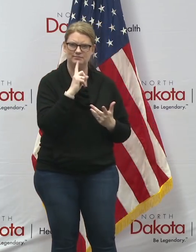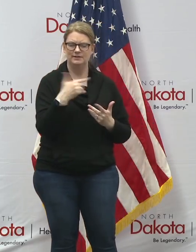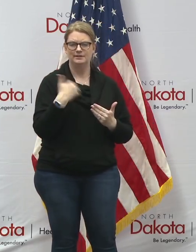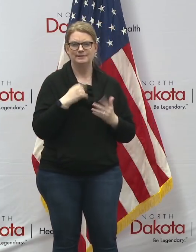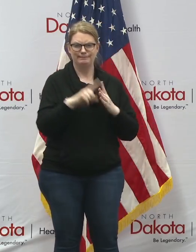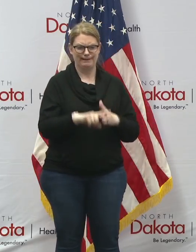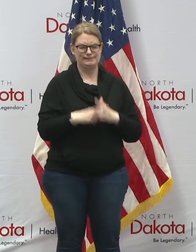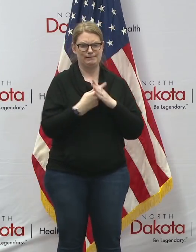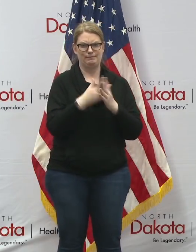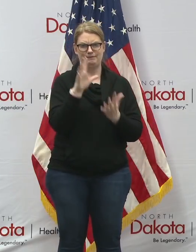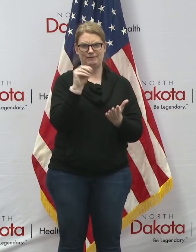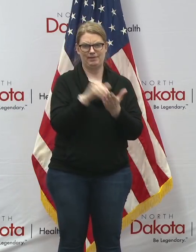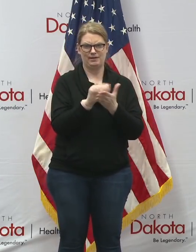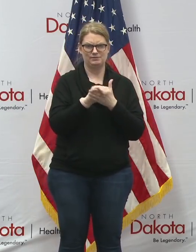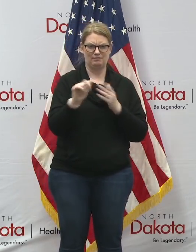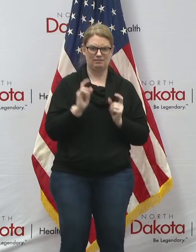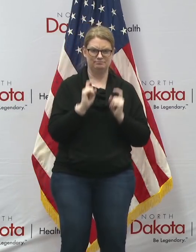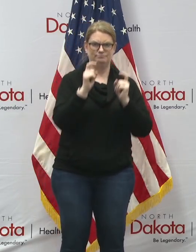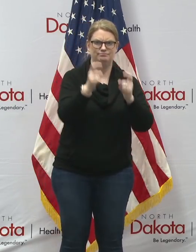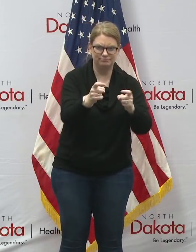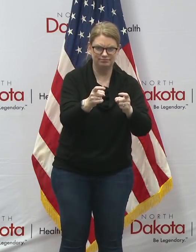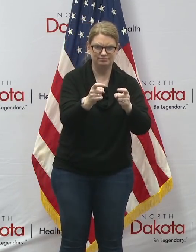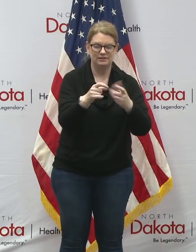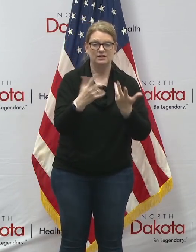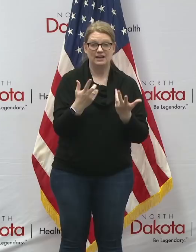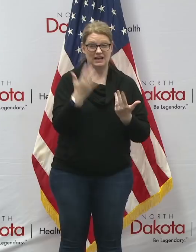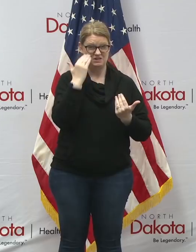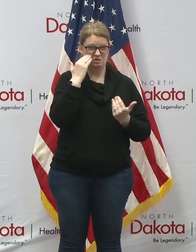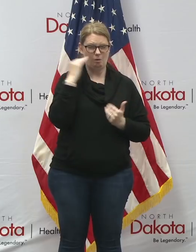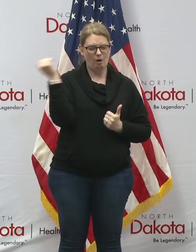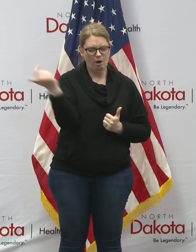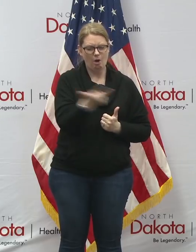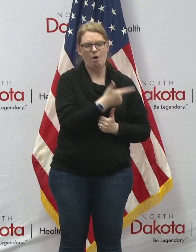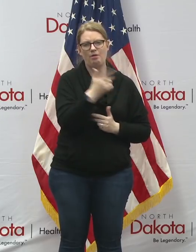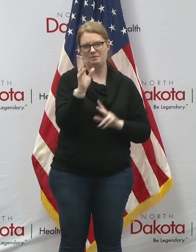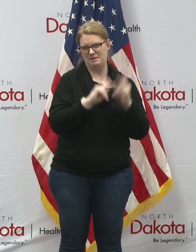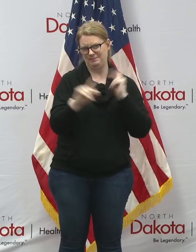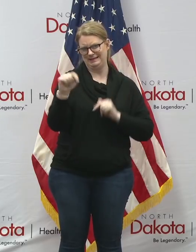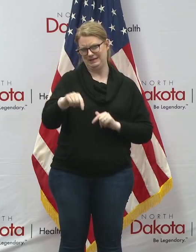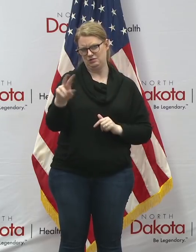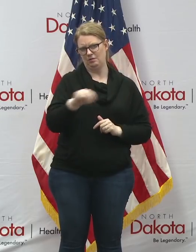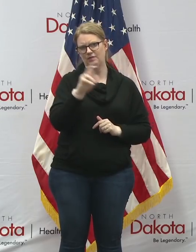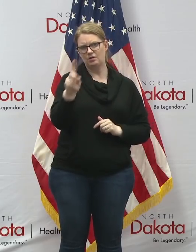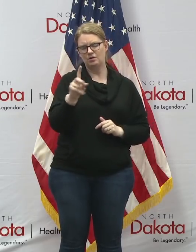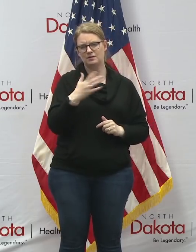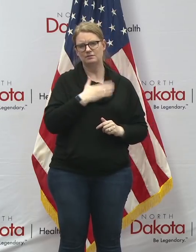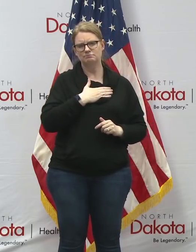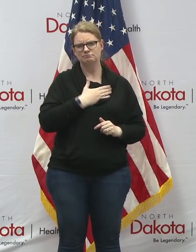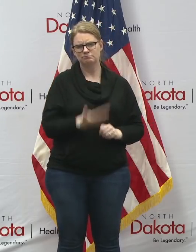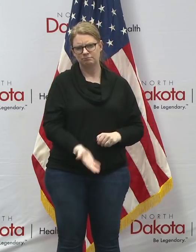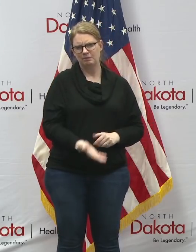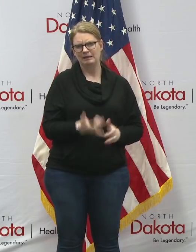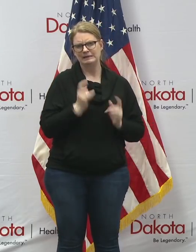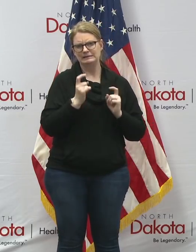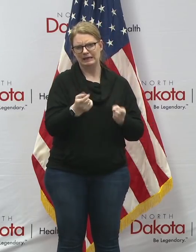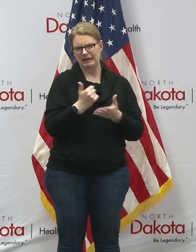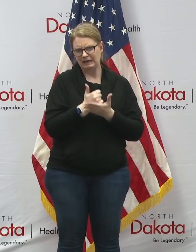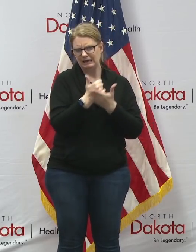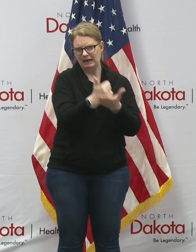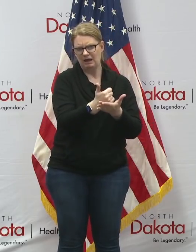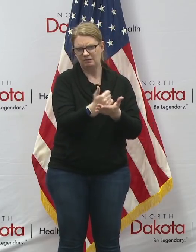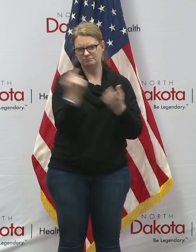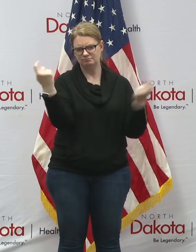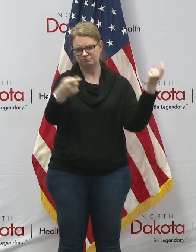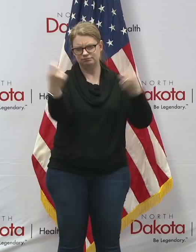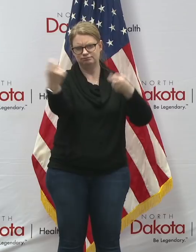thousand dollars and we're also grateful to all the north dakotans who we know have got generous hearts and are willing to help contribute to